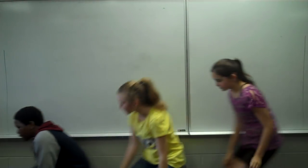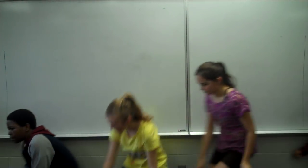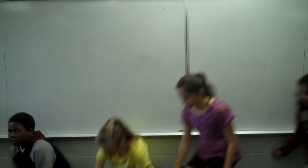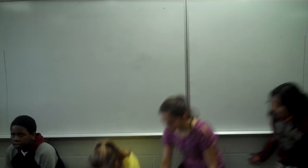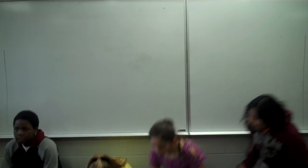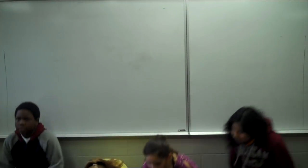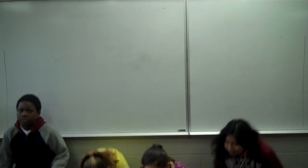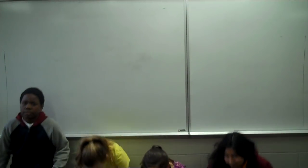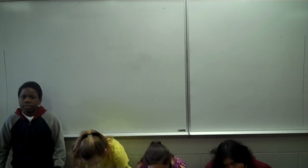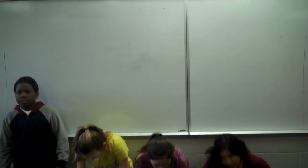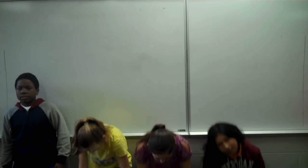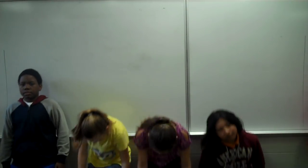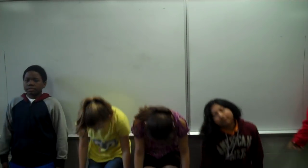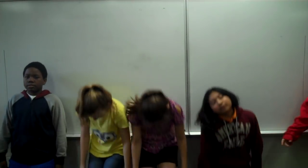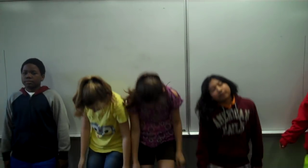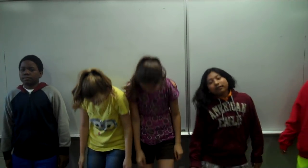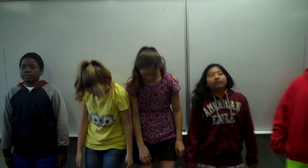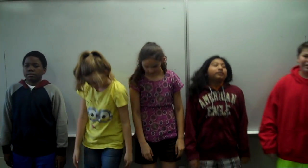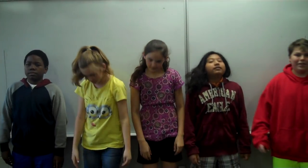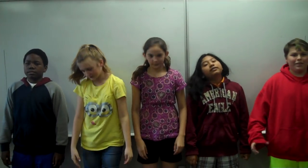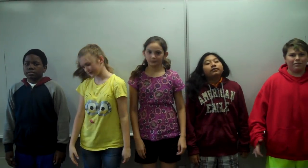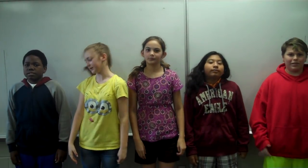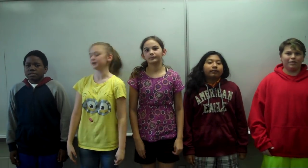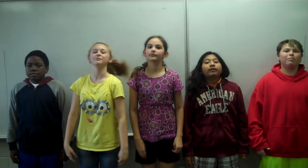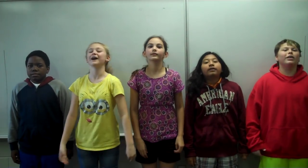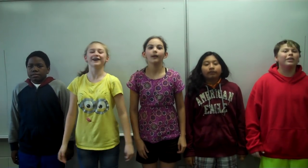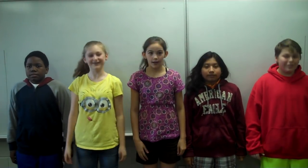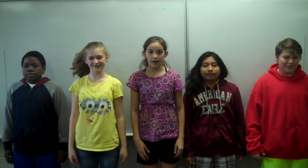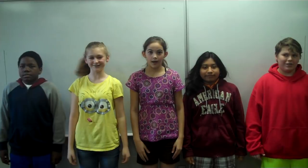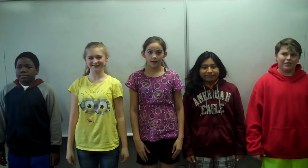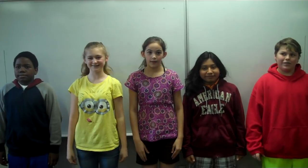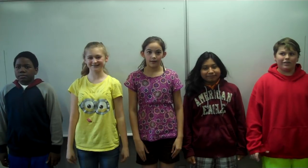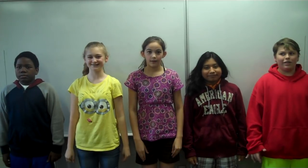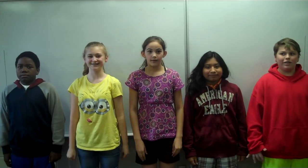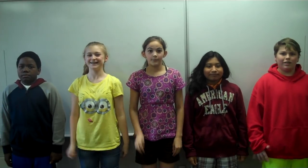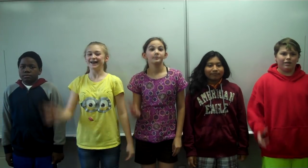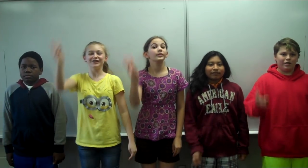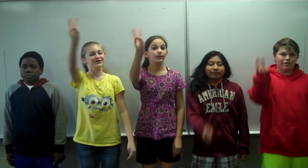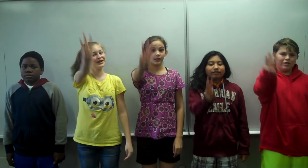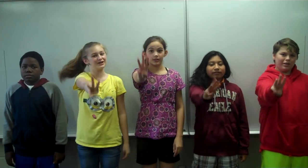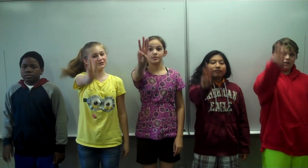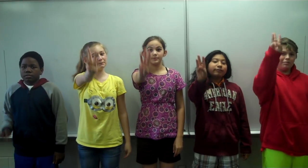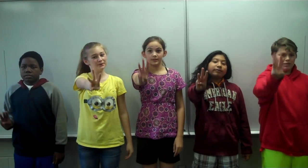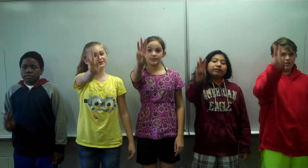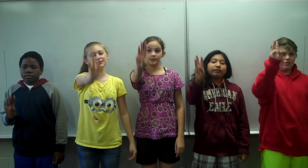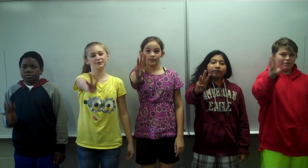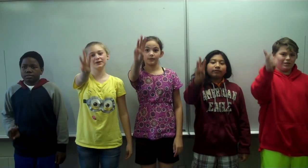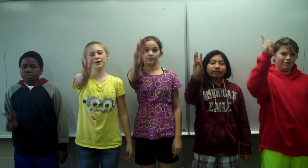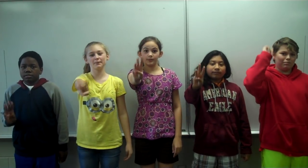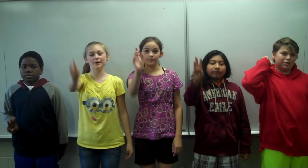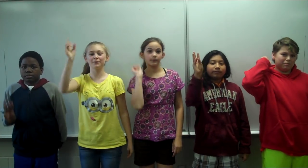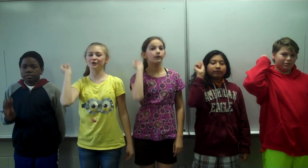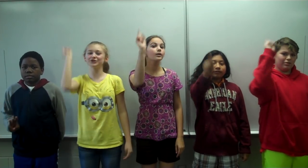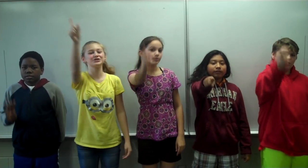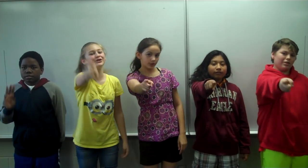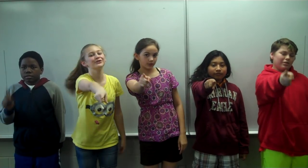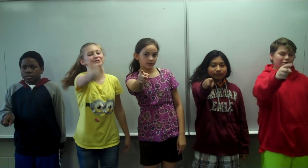The modern Indian, Indian, Indian empire grows 300 BC when the people chose